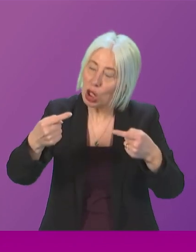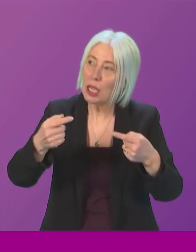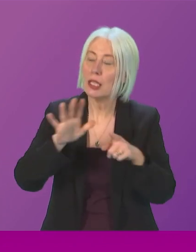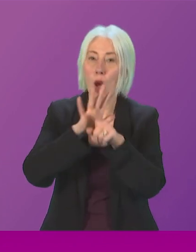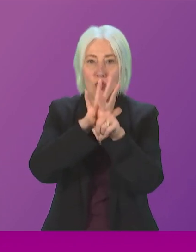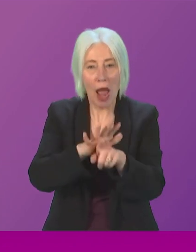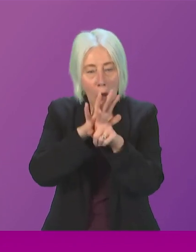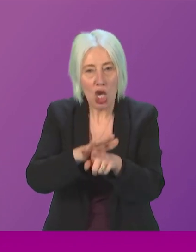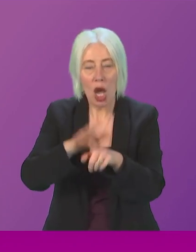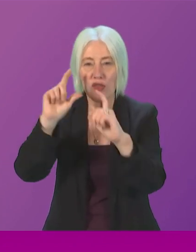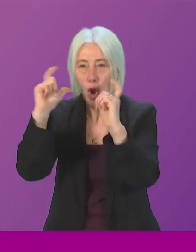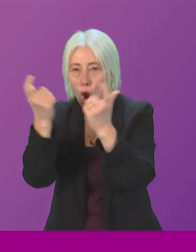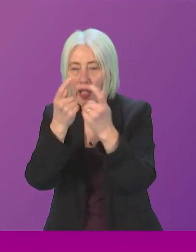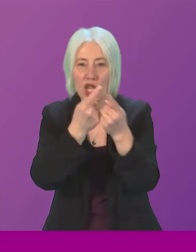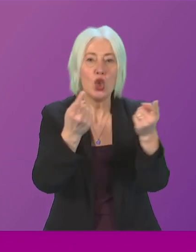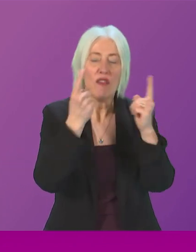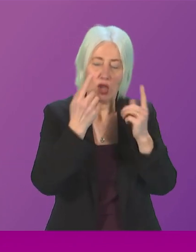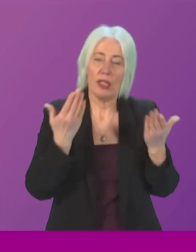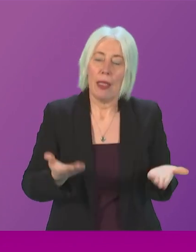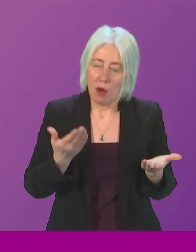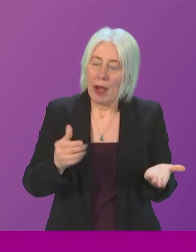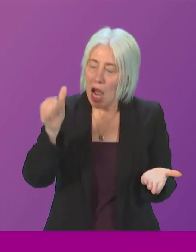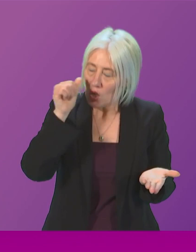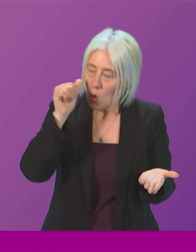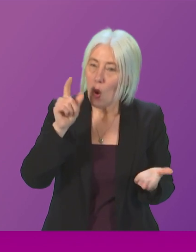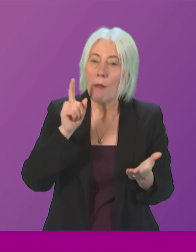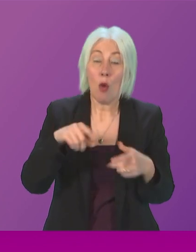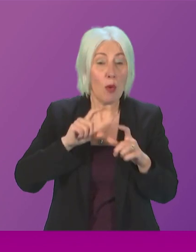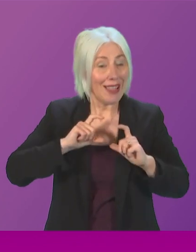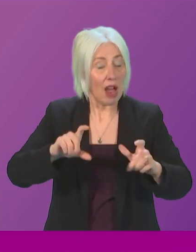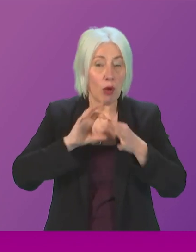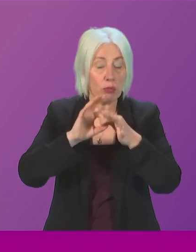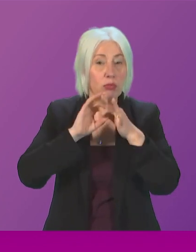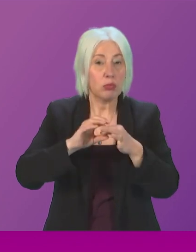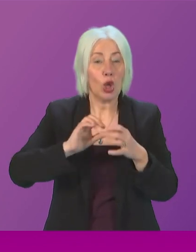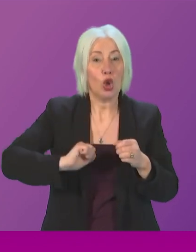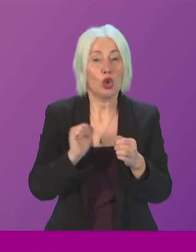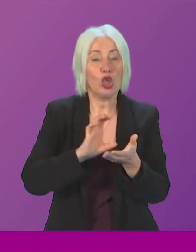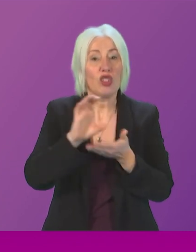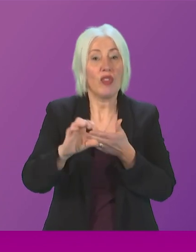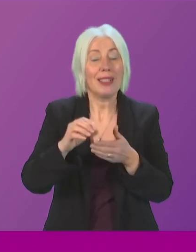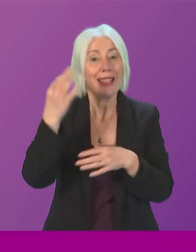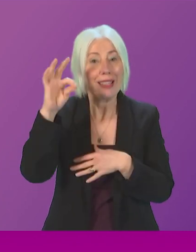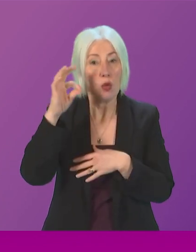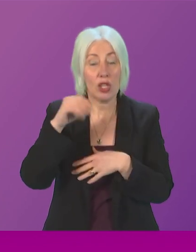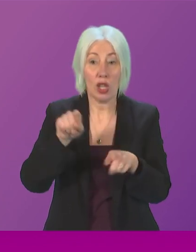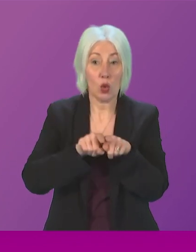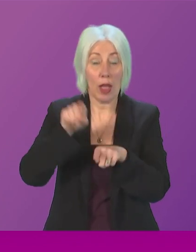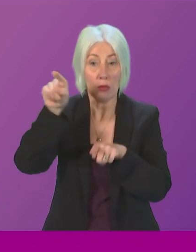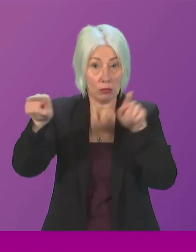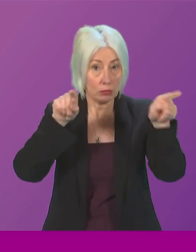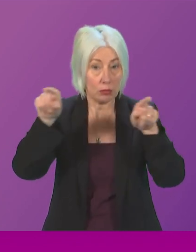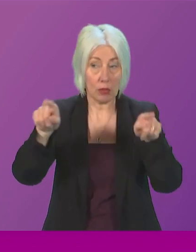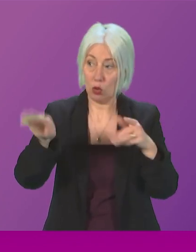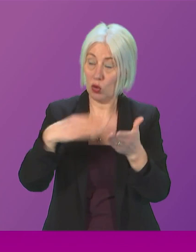pressures that colleges and universities are currently facing and of course we will continue to engage with the Scottish Funding Council as well as the sectors directly to ensure that institutions